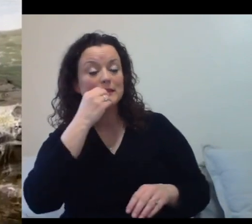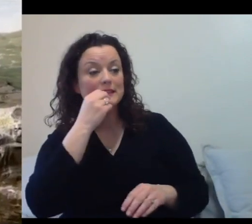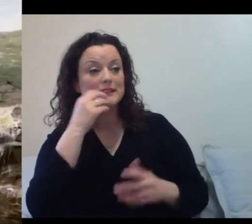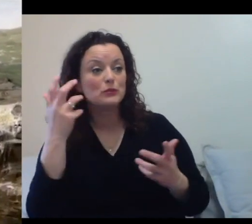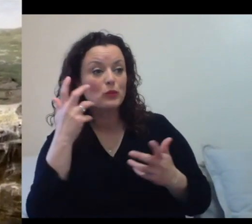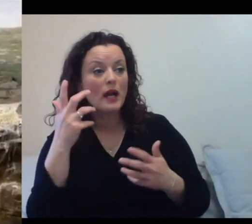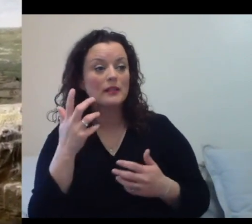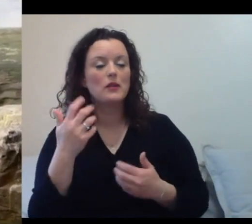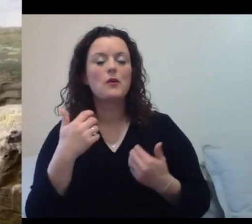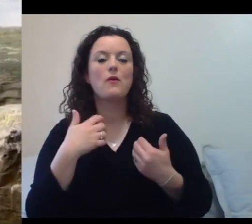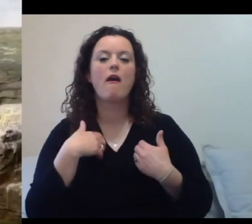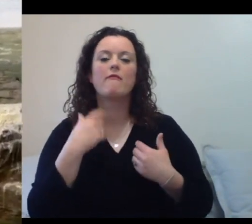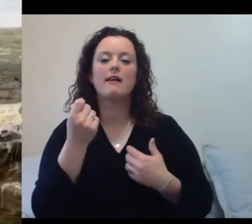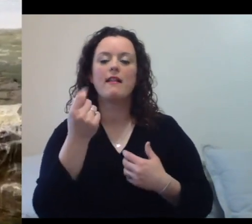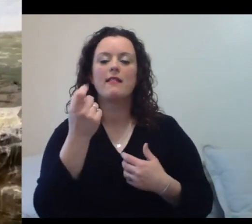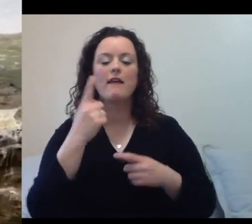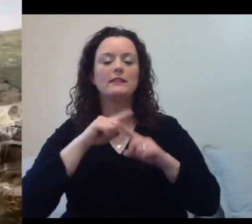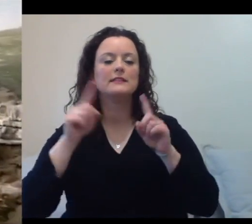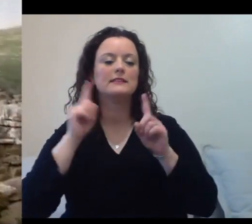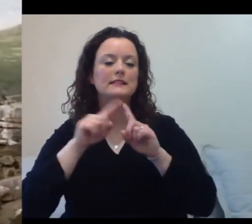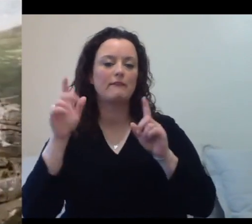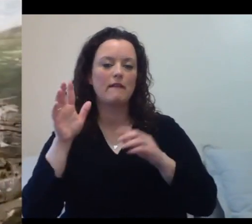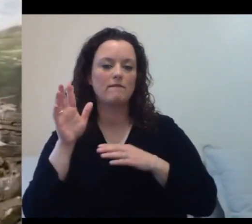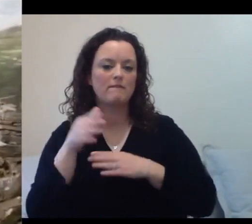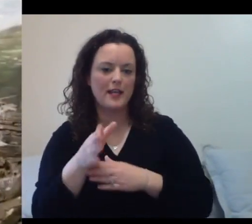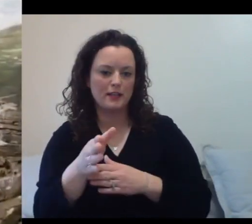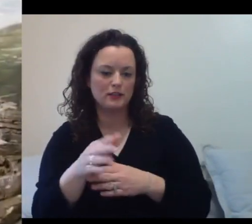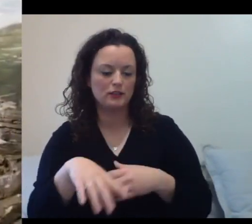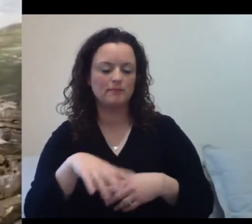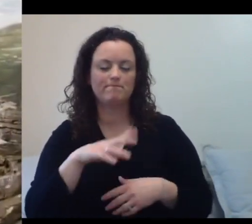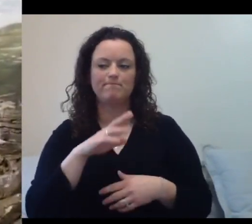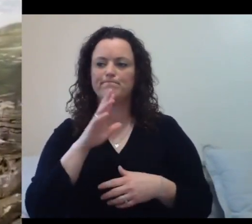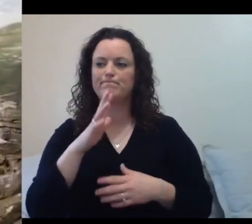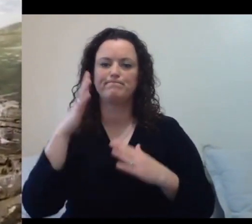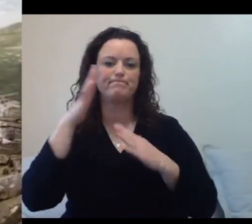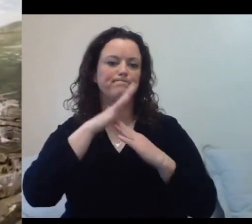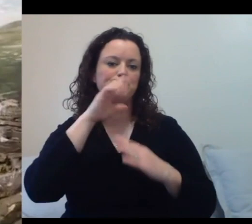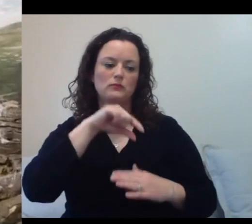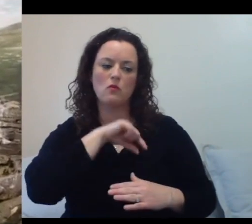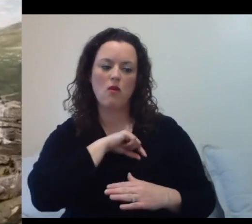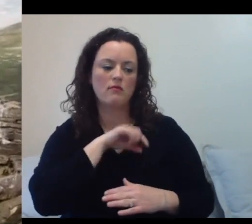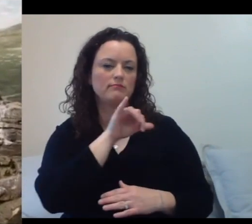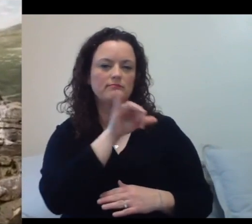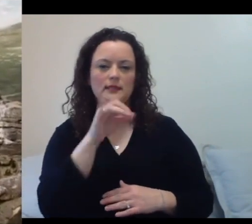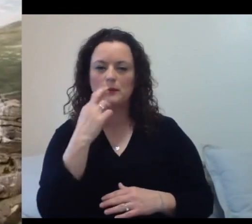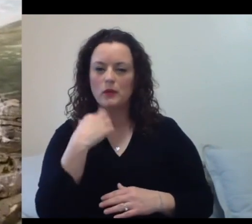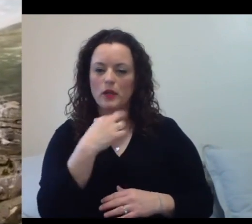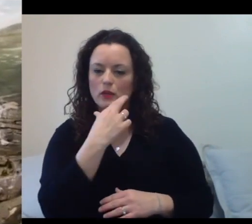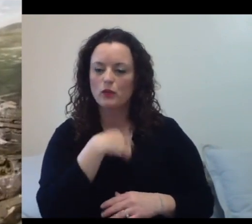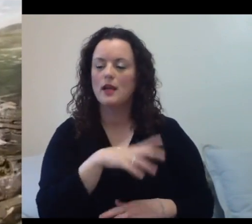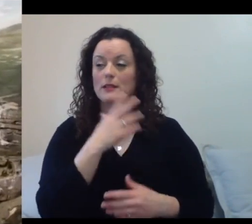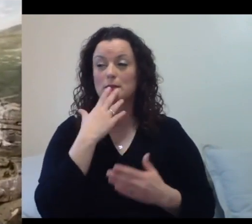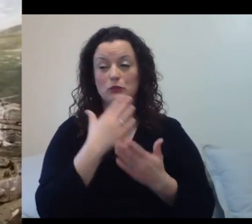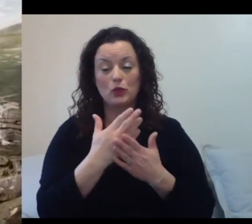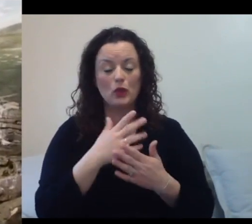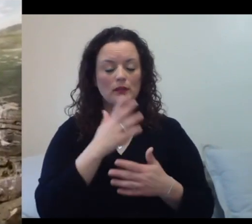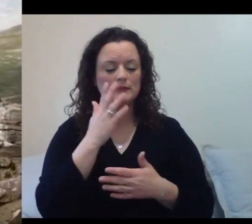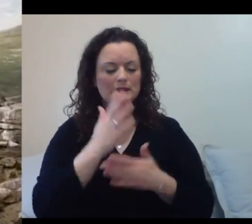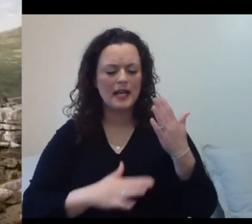It is all restaurant quality. It's all really, good. Some of the stuff we're feeding out in this exhibit, a fish called